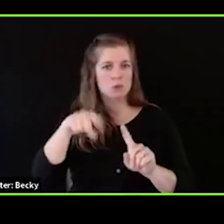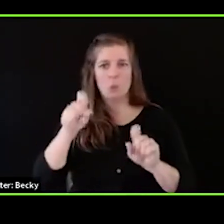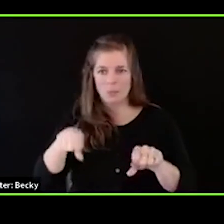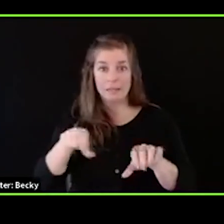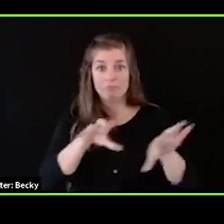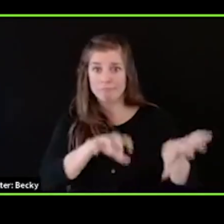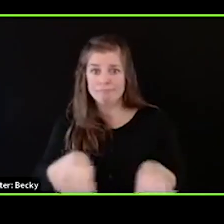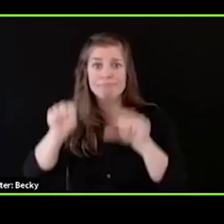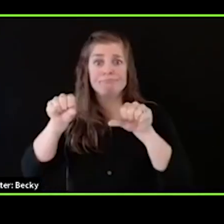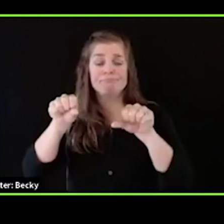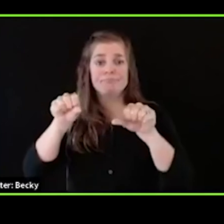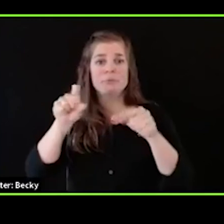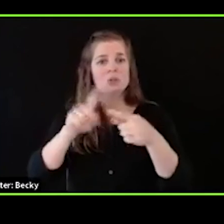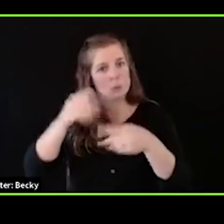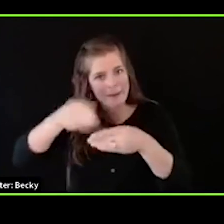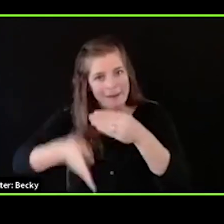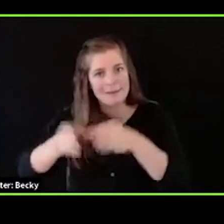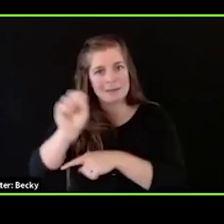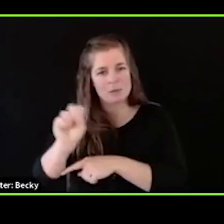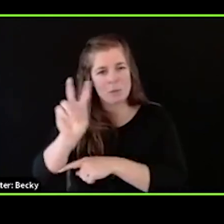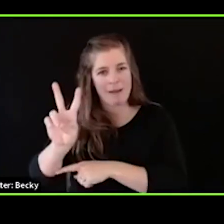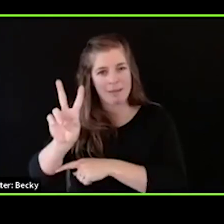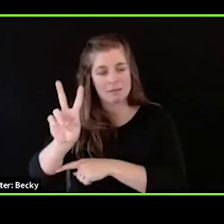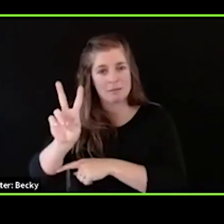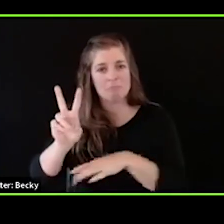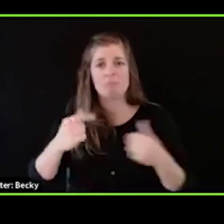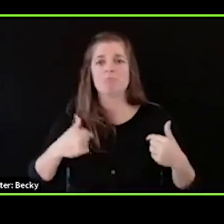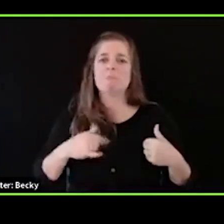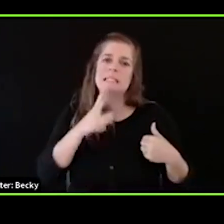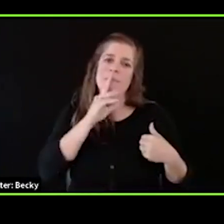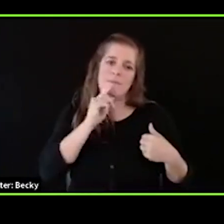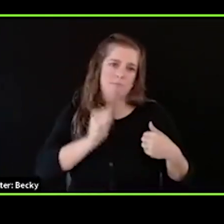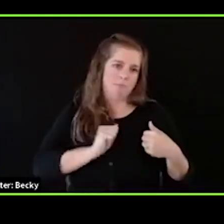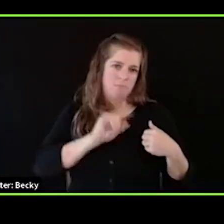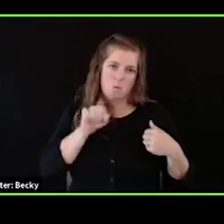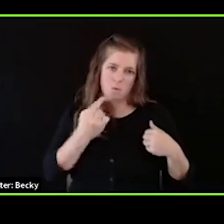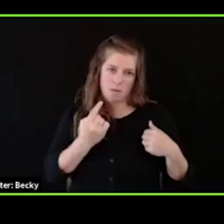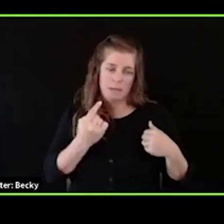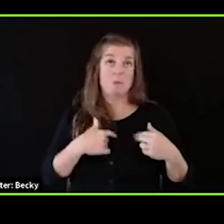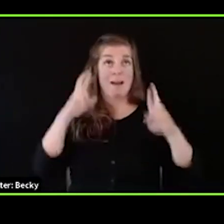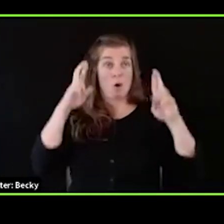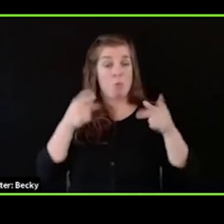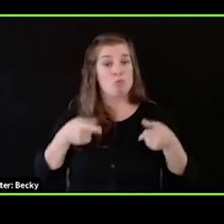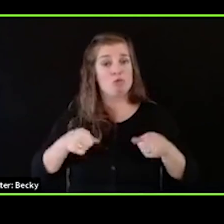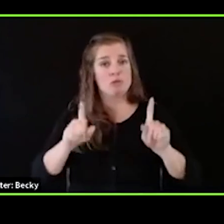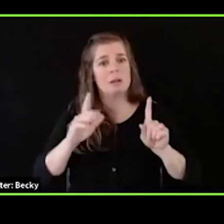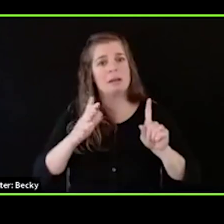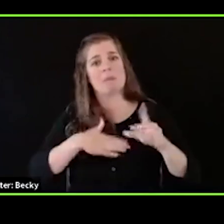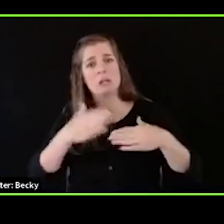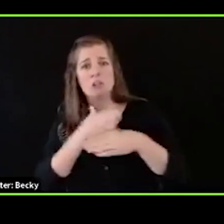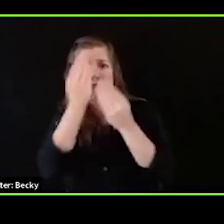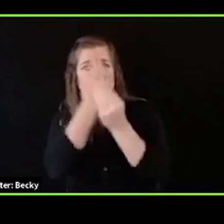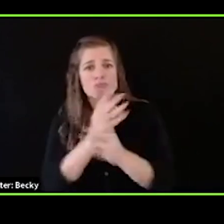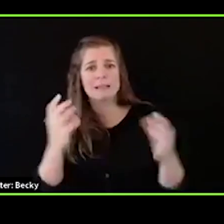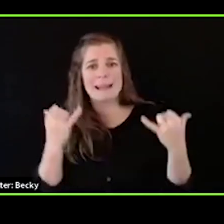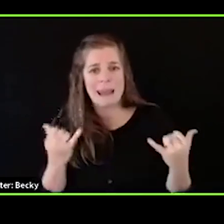violence? So again, I can only speak for myself and my hope is that in my sharing, you'll consider which of these you